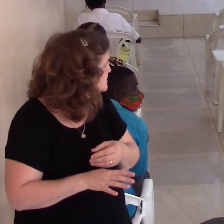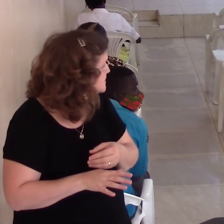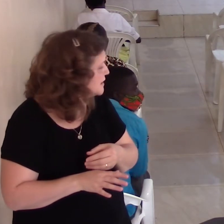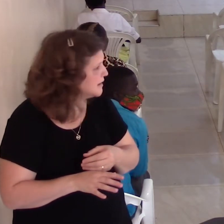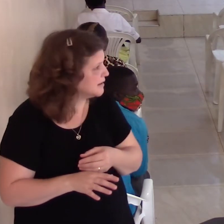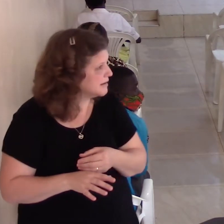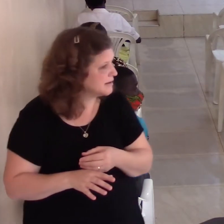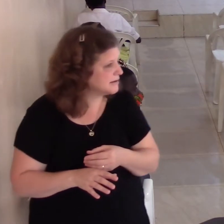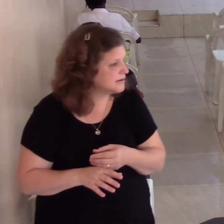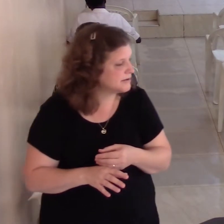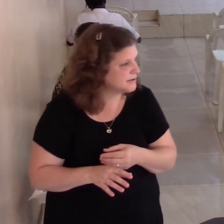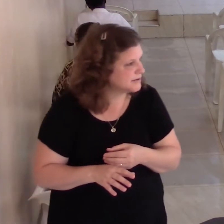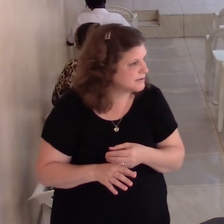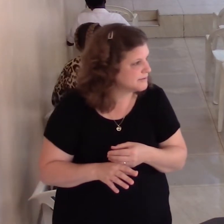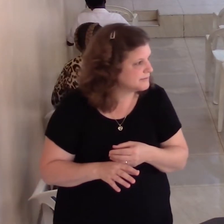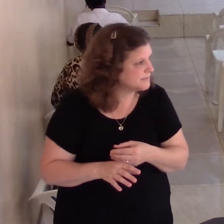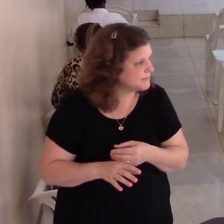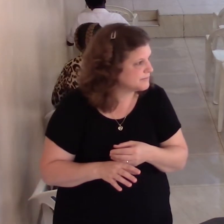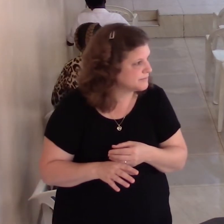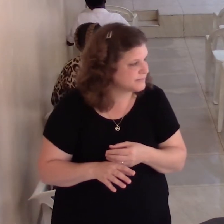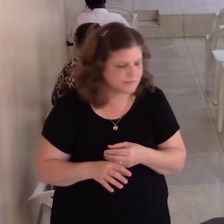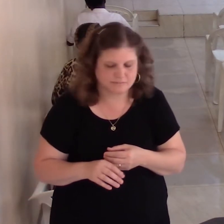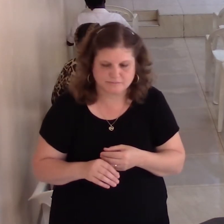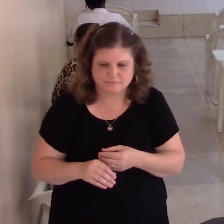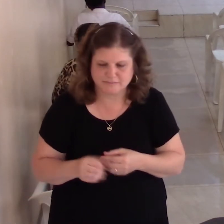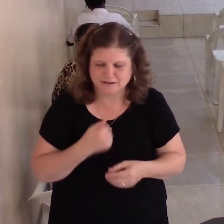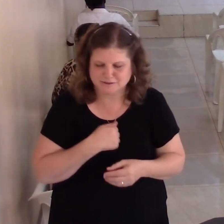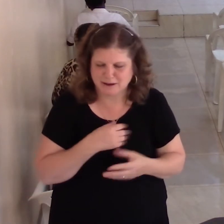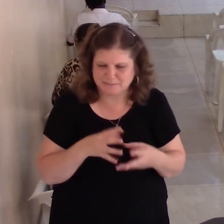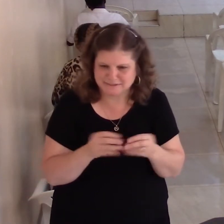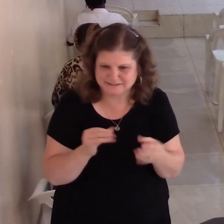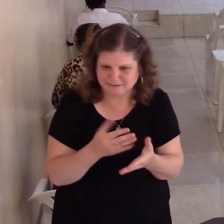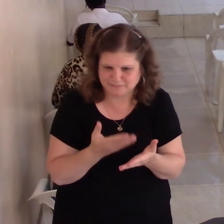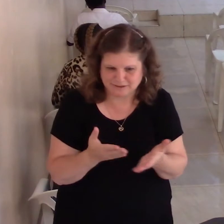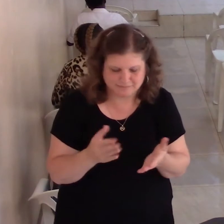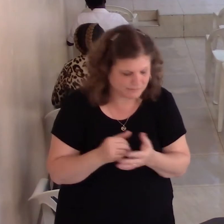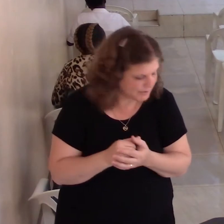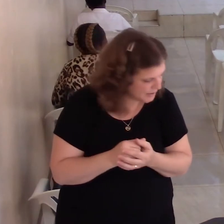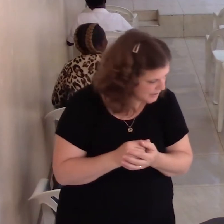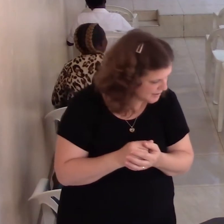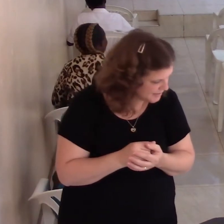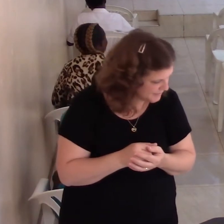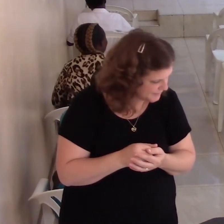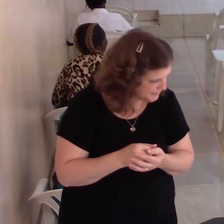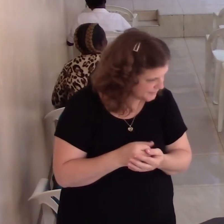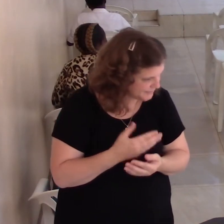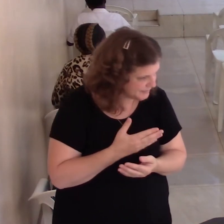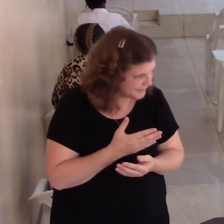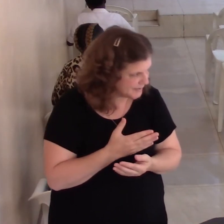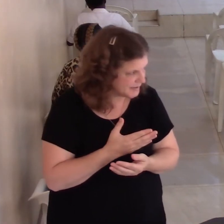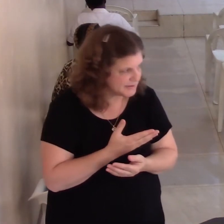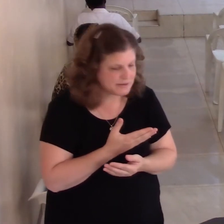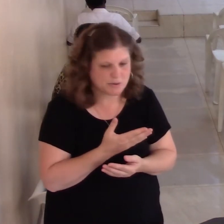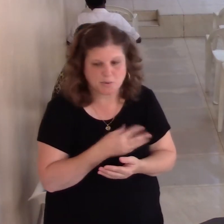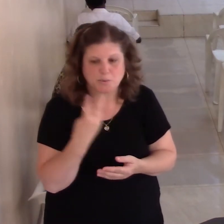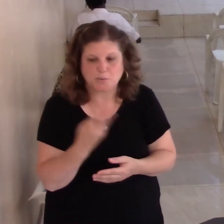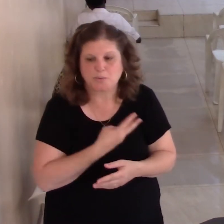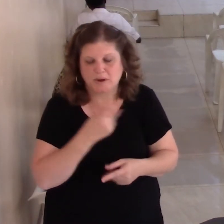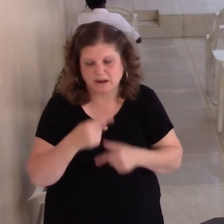them immediately after? No. The messages taken should be carried on. This is one of them. Now our